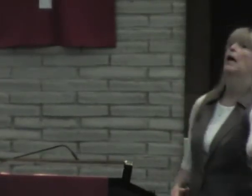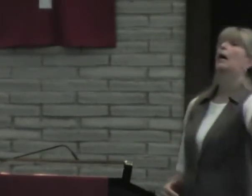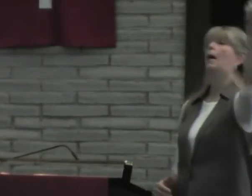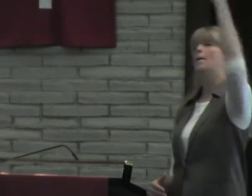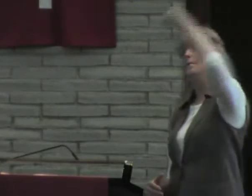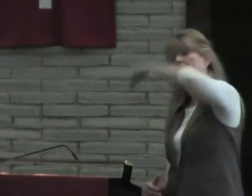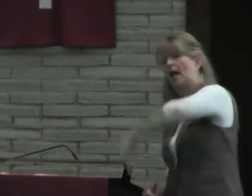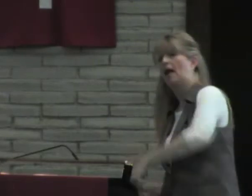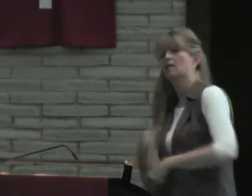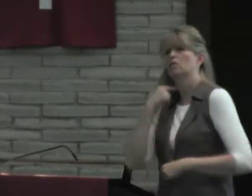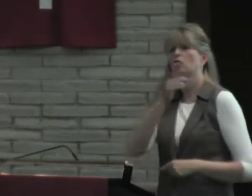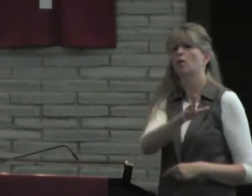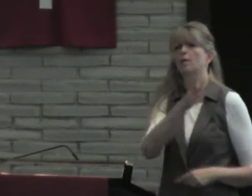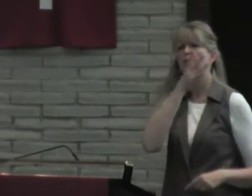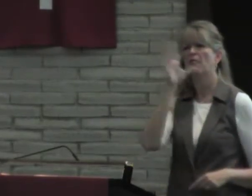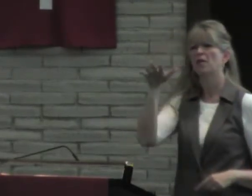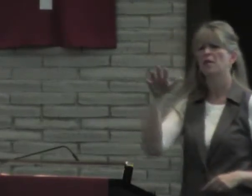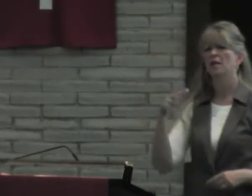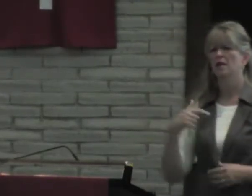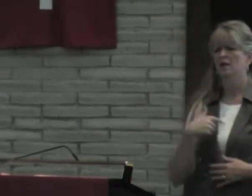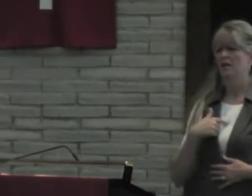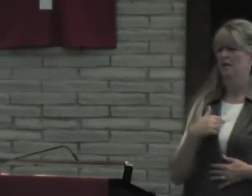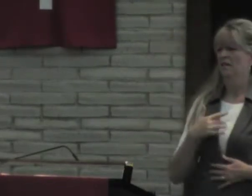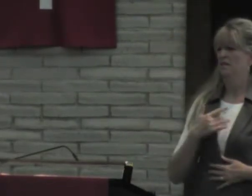And he was a strong Christian and when he came back home he told his mom,